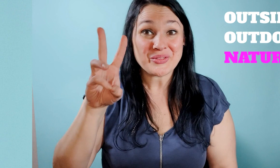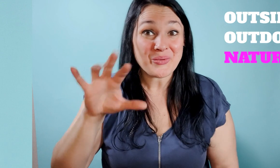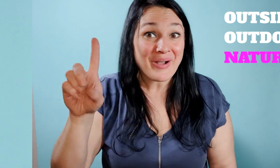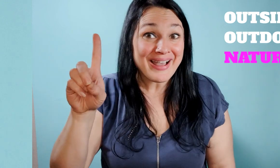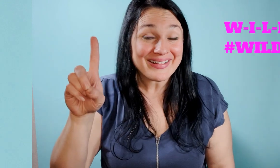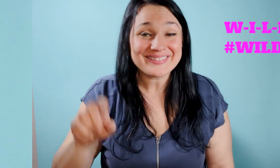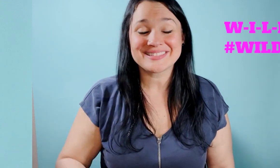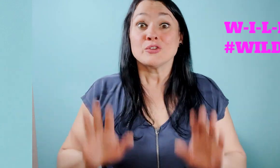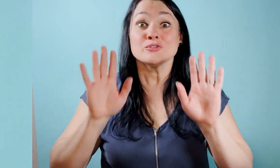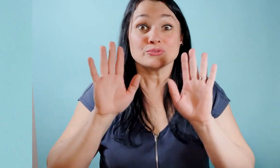in the wild so